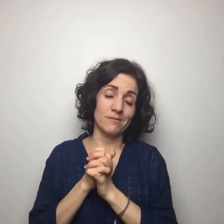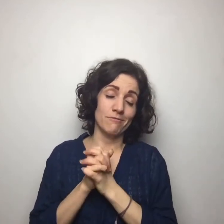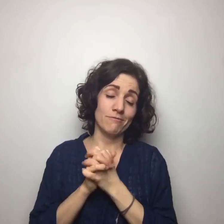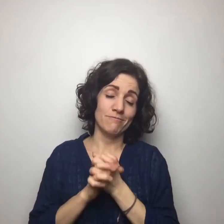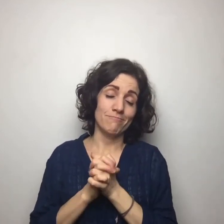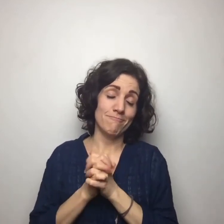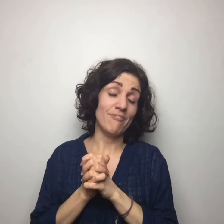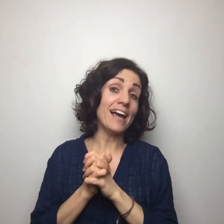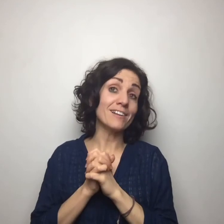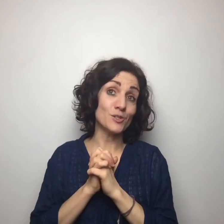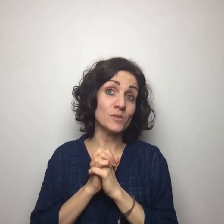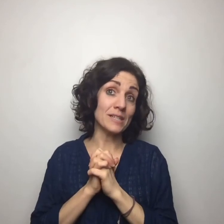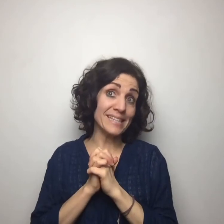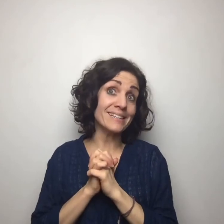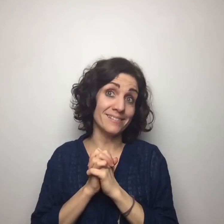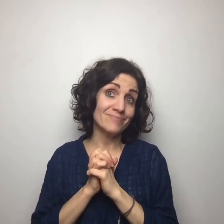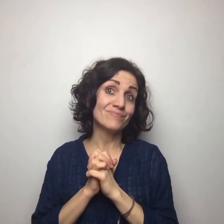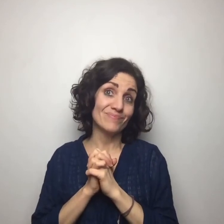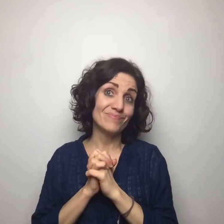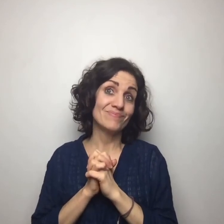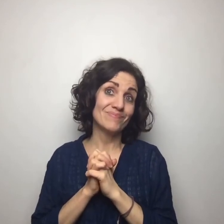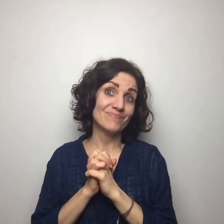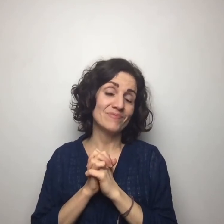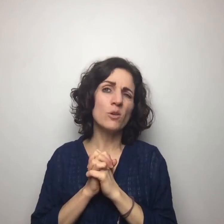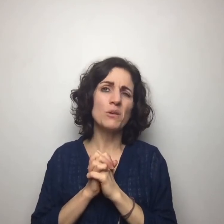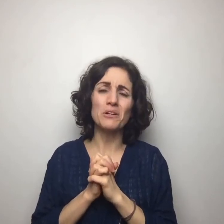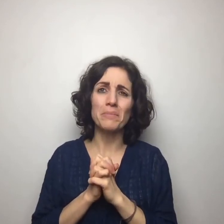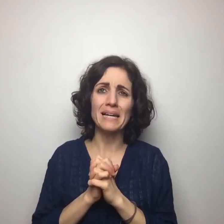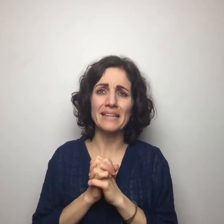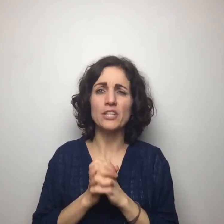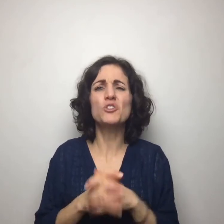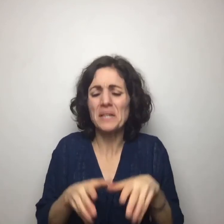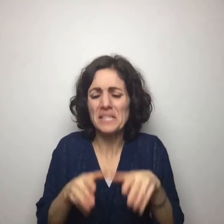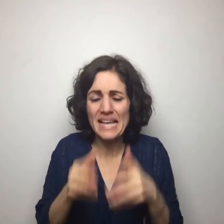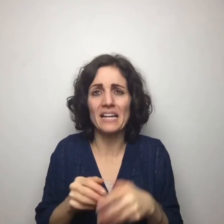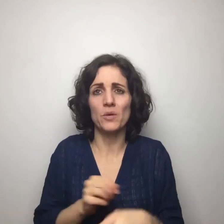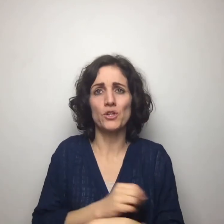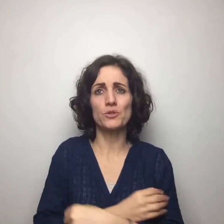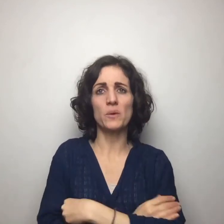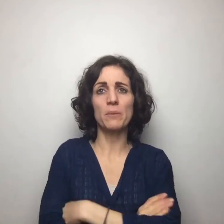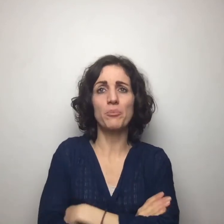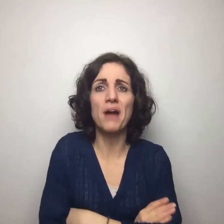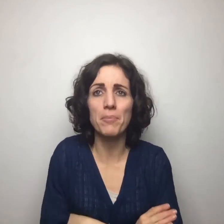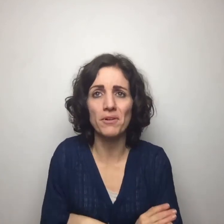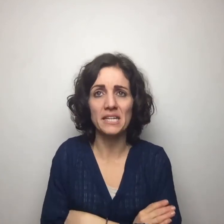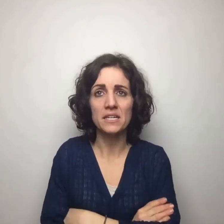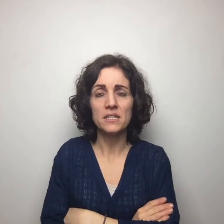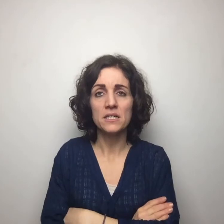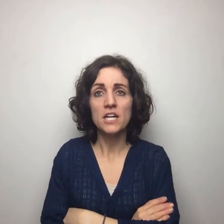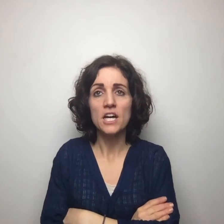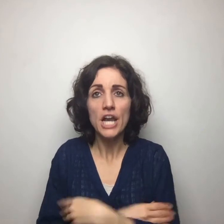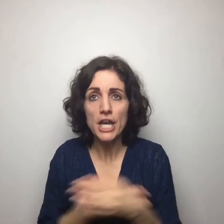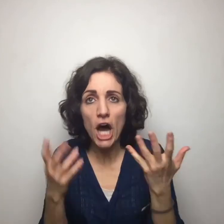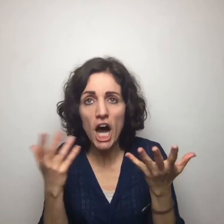violence was legal. Oh, don't look at me like that. You know exactly what you're doing properly. Nada.